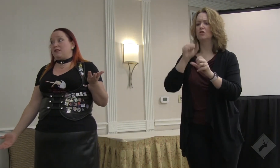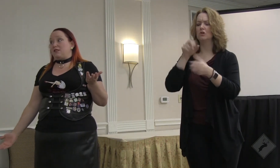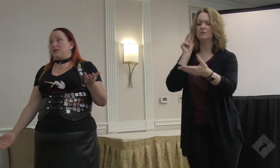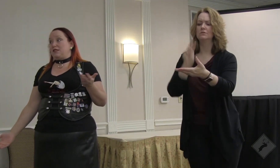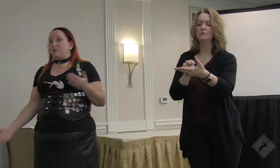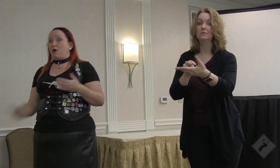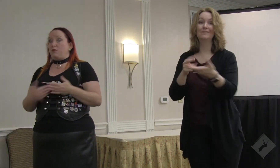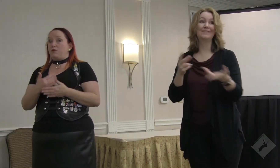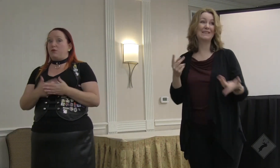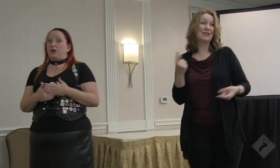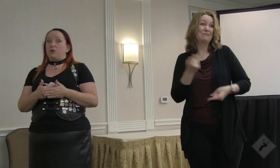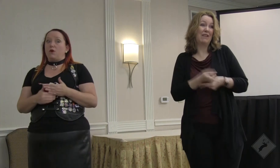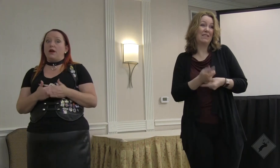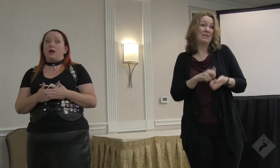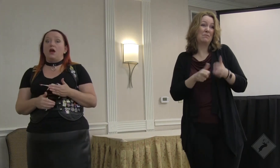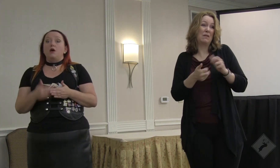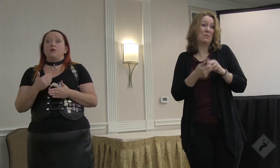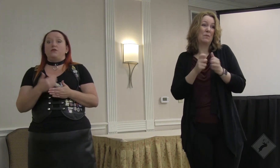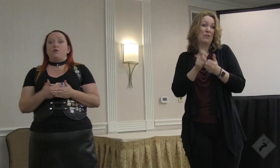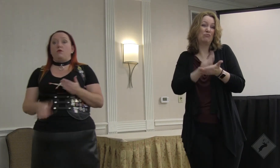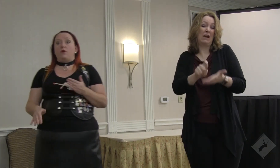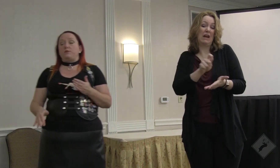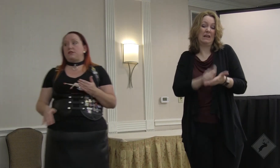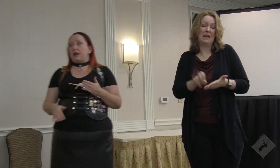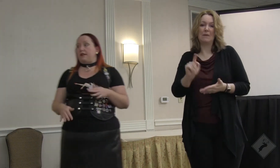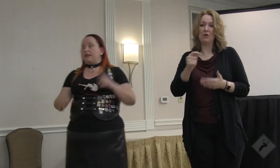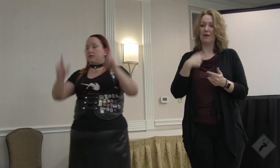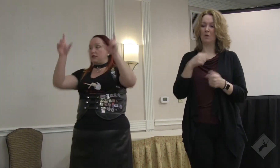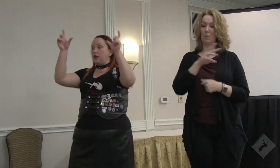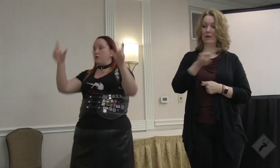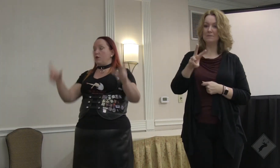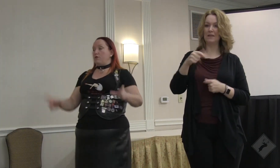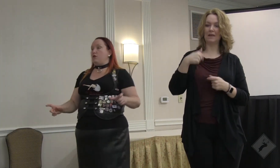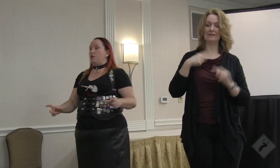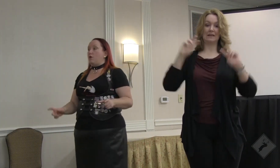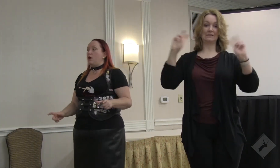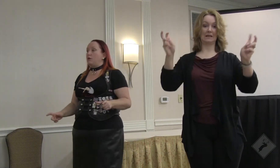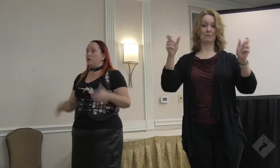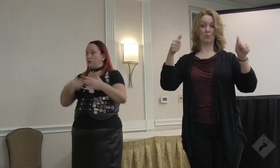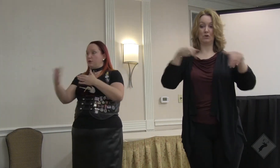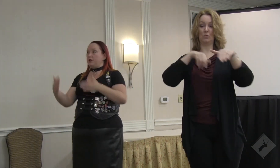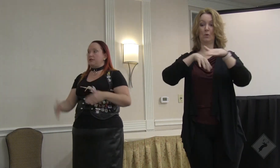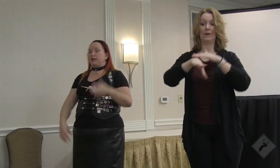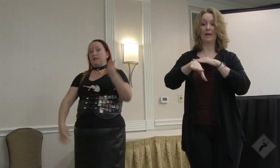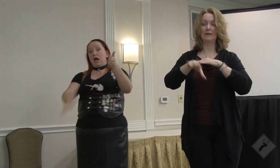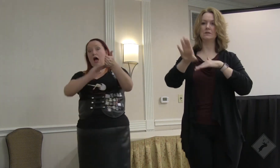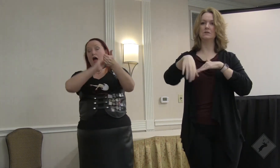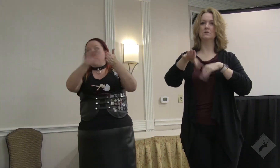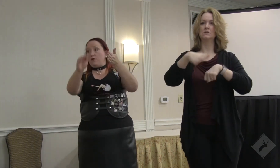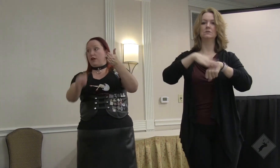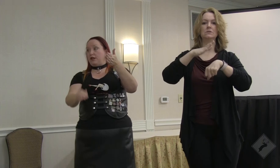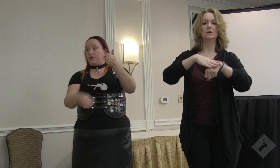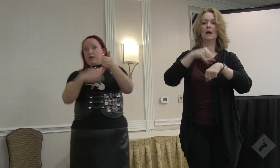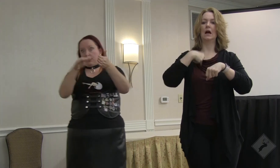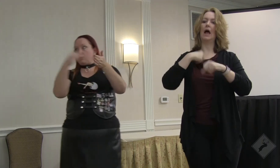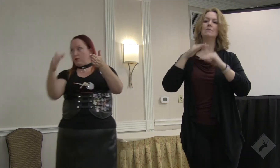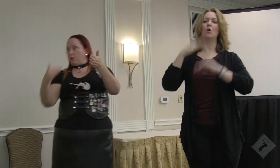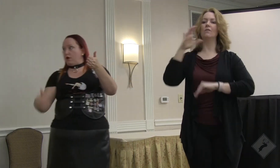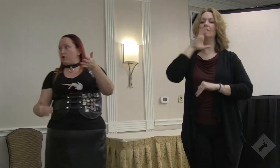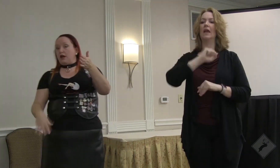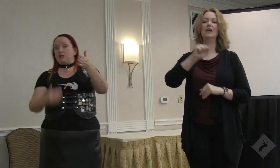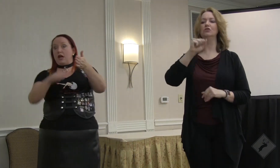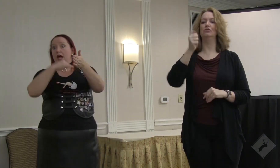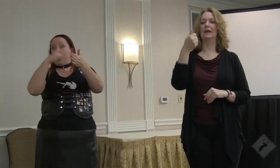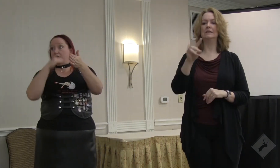kind of right. That's the problem with putting in writing. But if you have a website that has a disclaimer, whenever you go up, go to it, it says, I am over the age of 18,